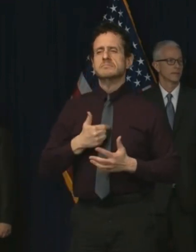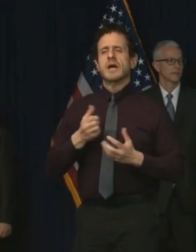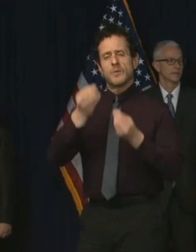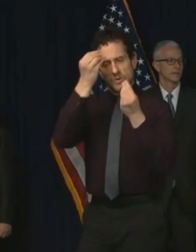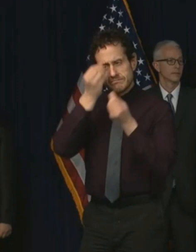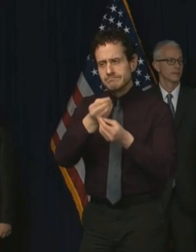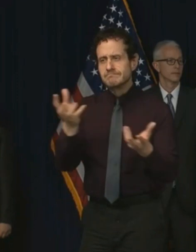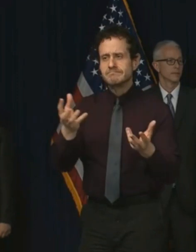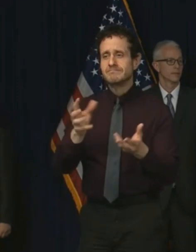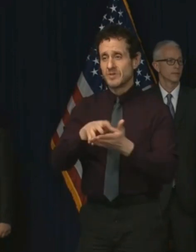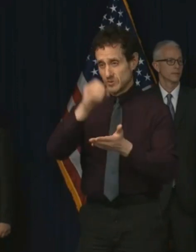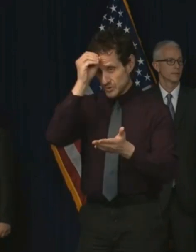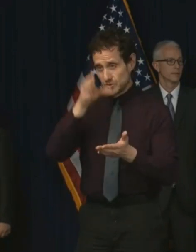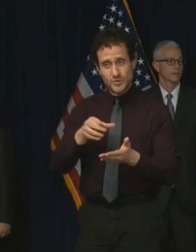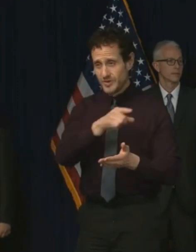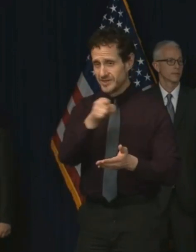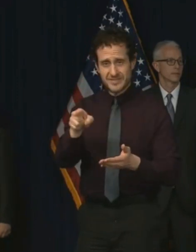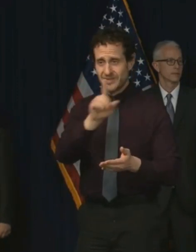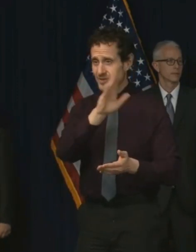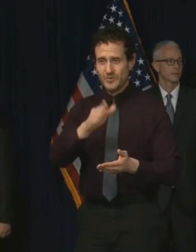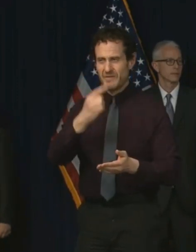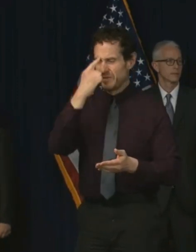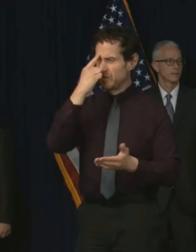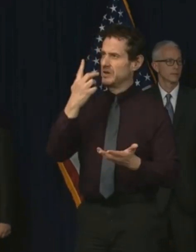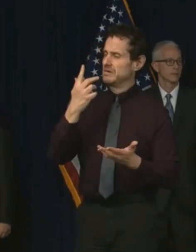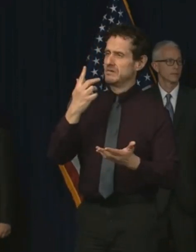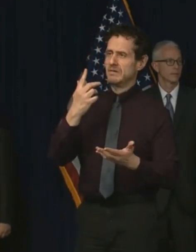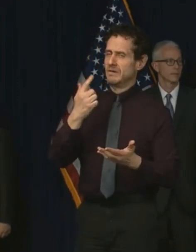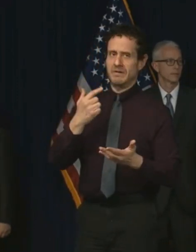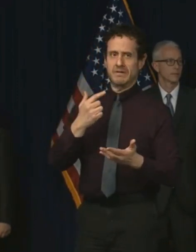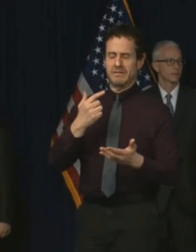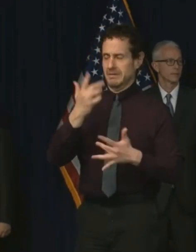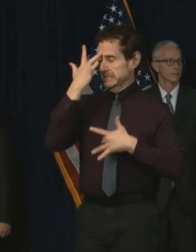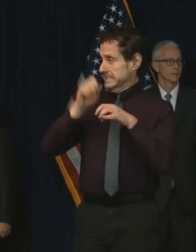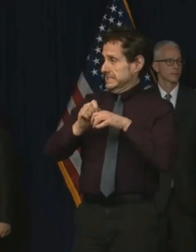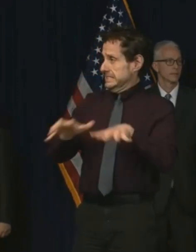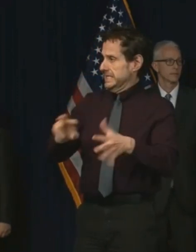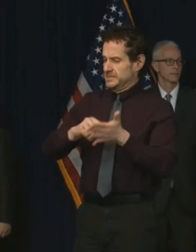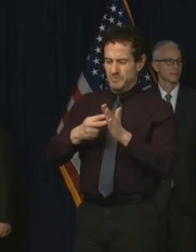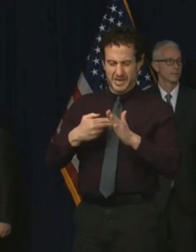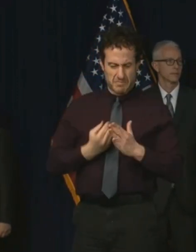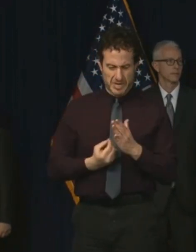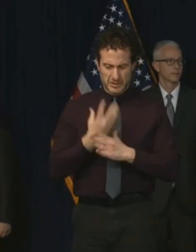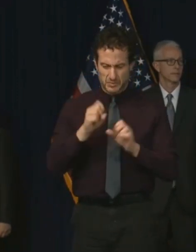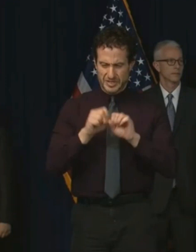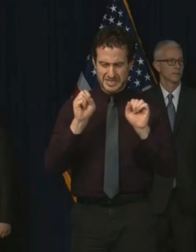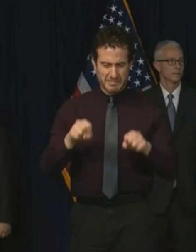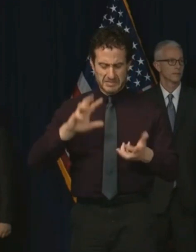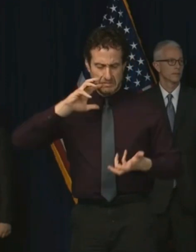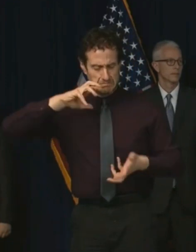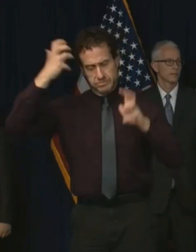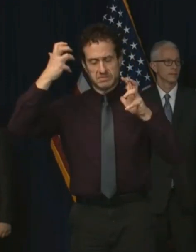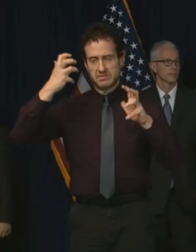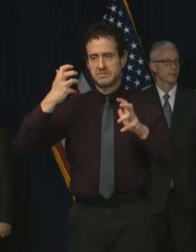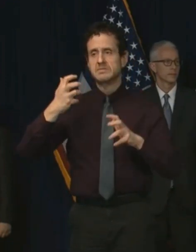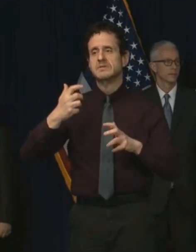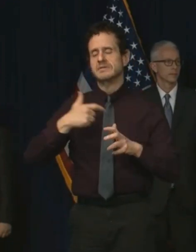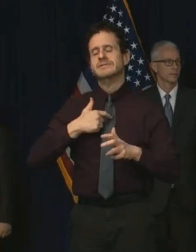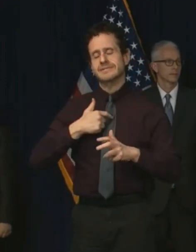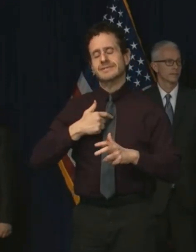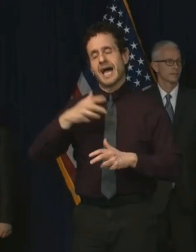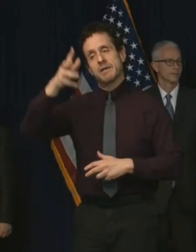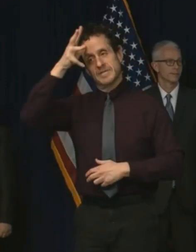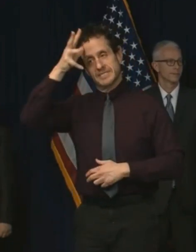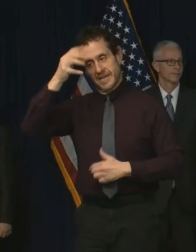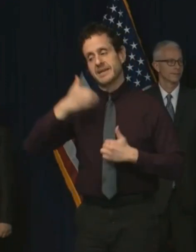never envisioned a pandemic derailing their spring semester. Believe me, as a parent of two teenagers, you're not the